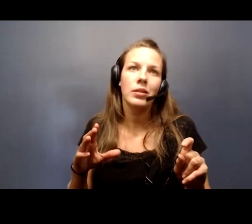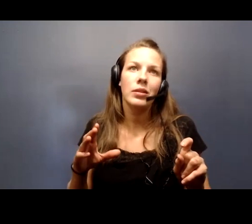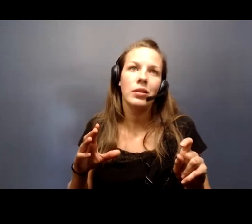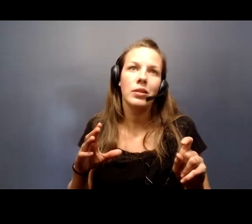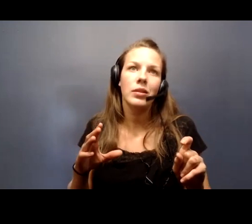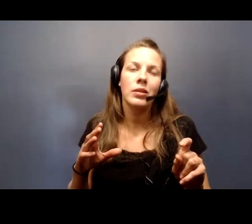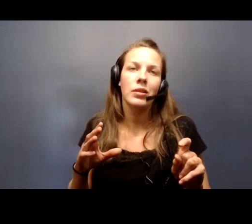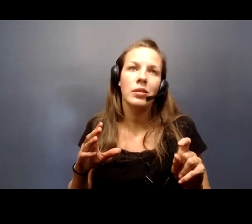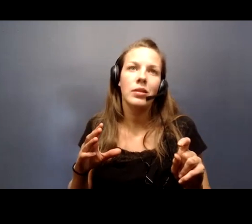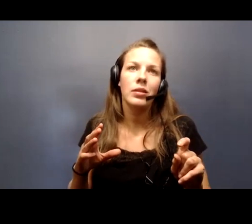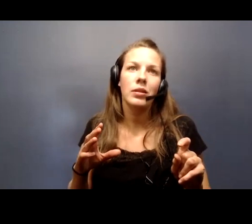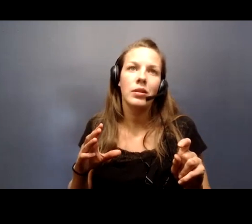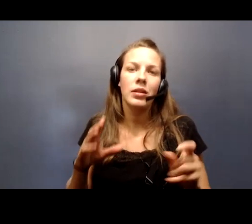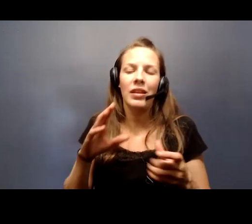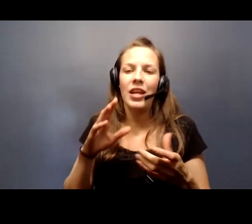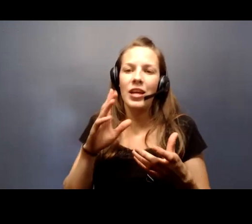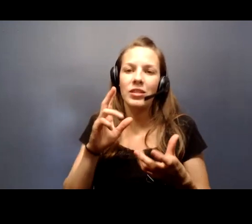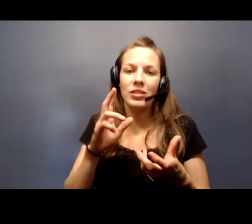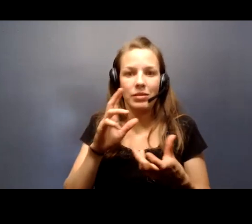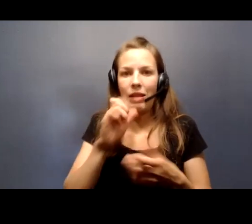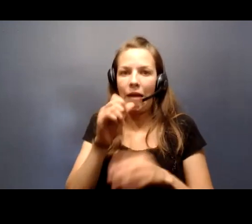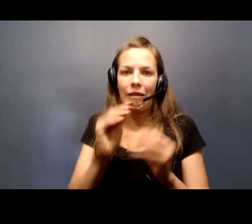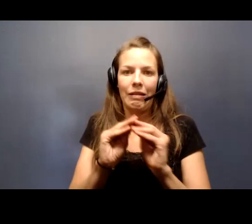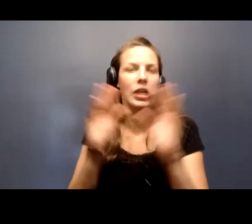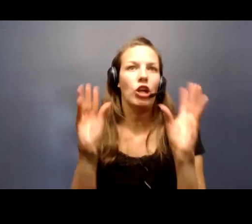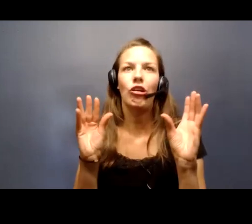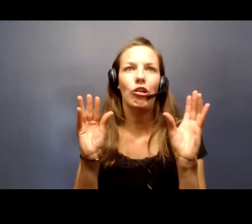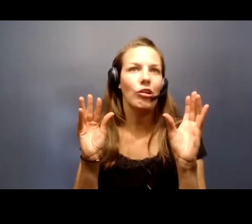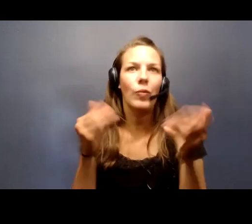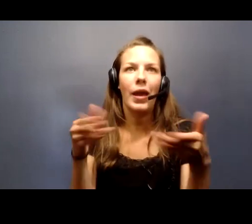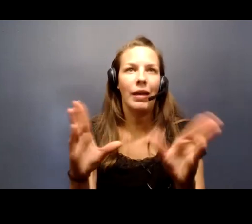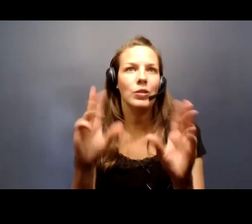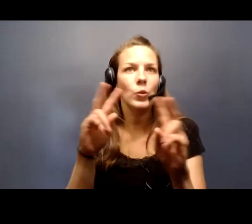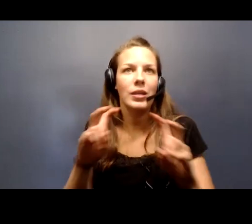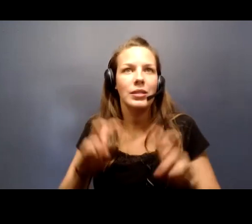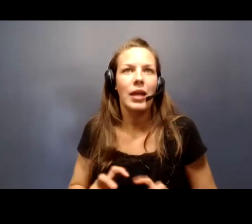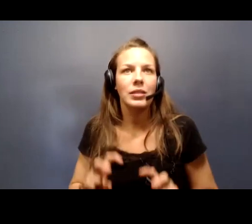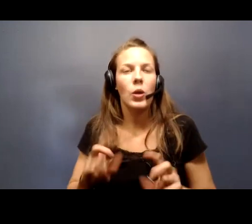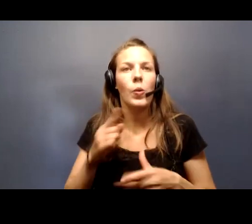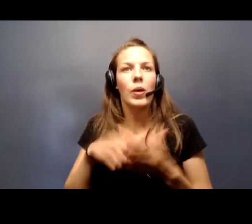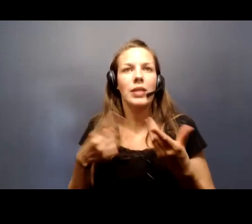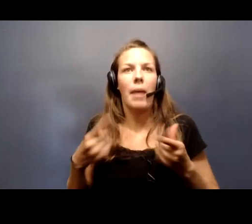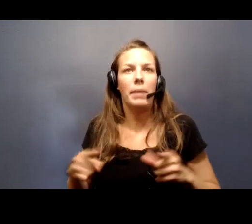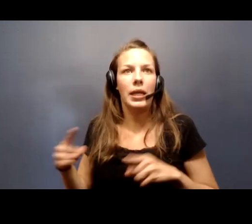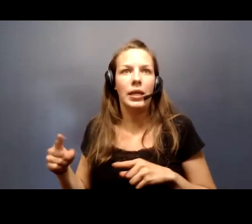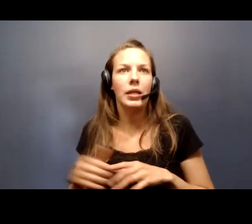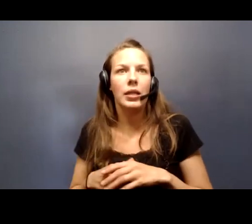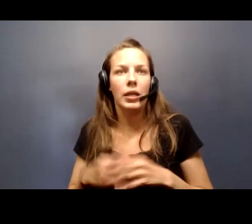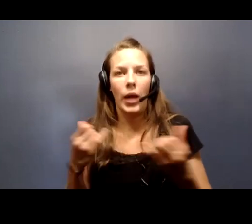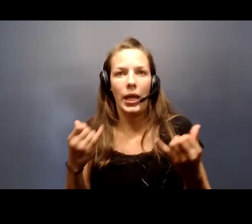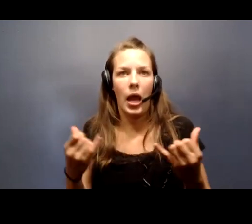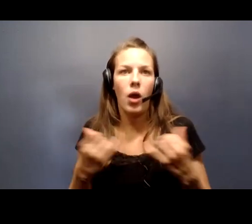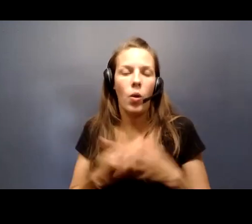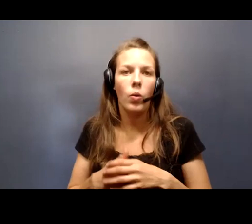precise way to assess what's happening currently